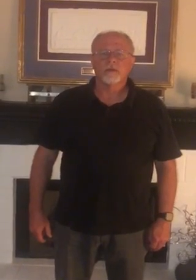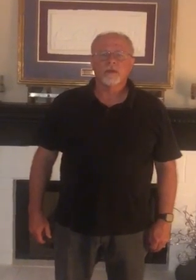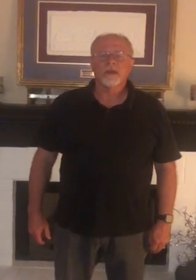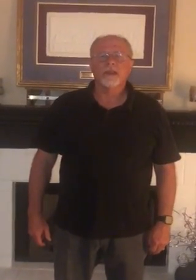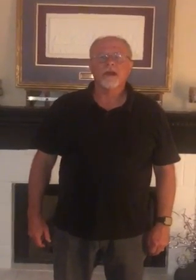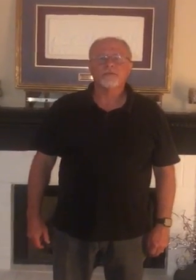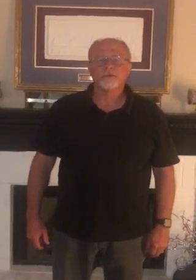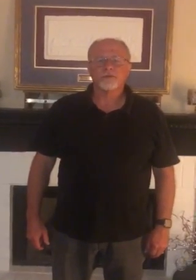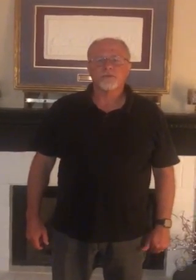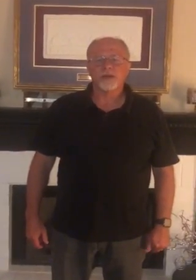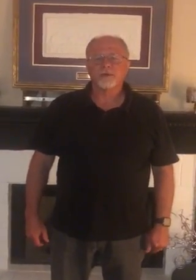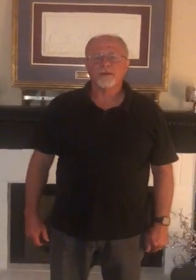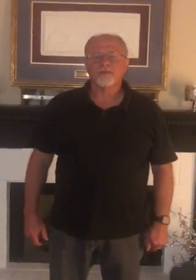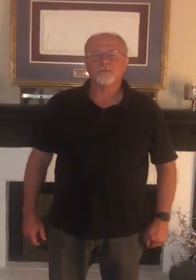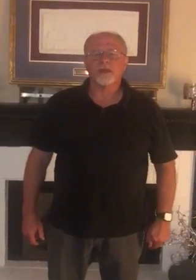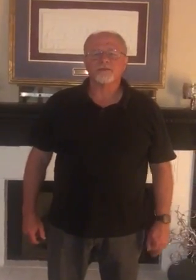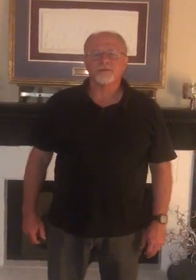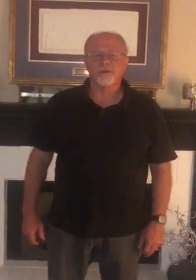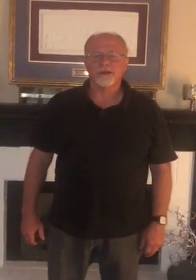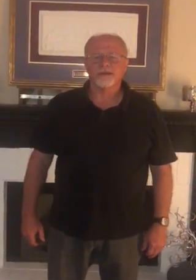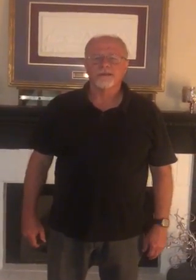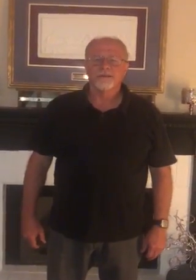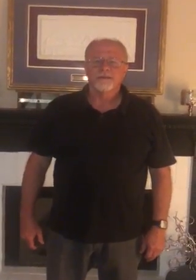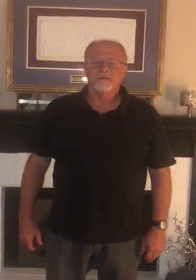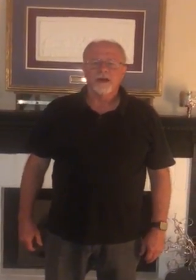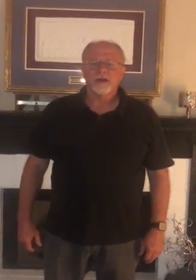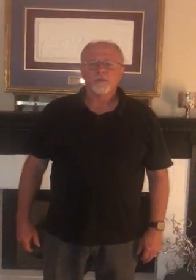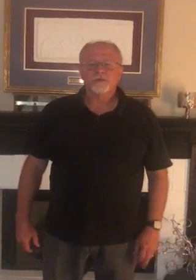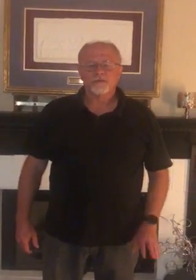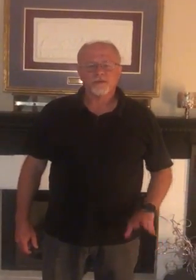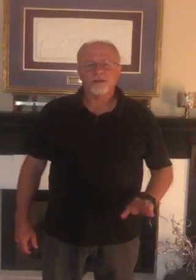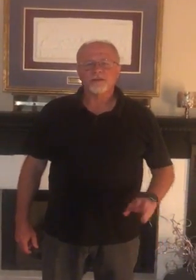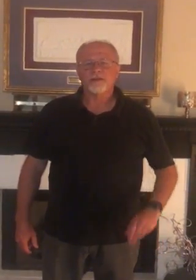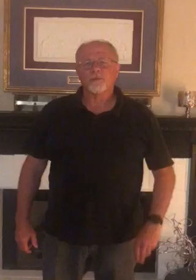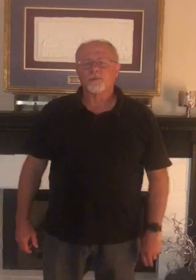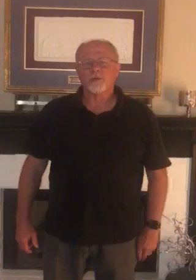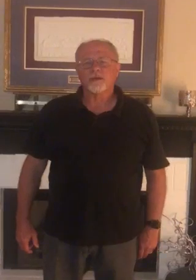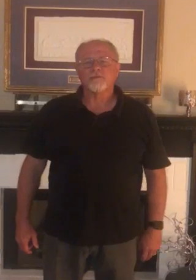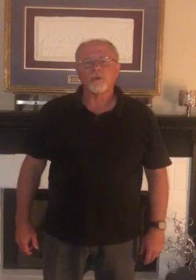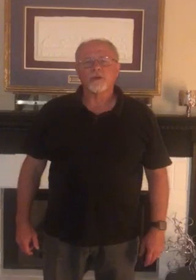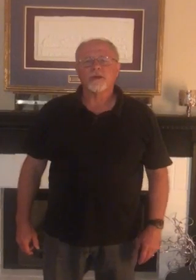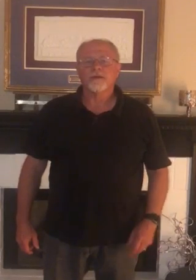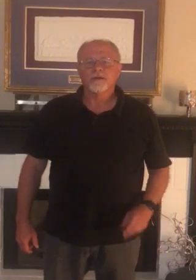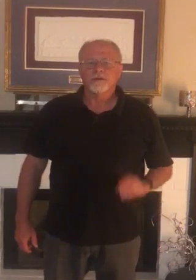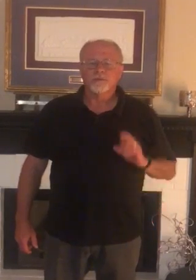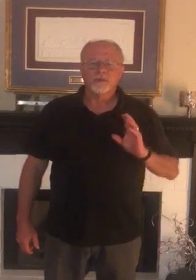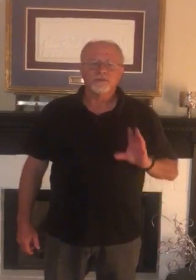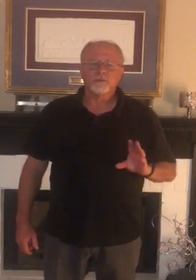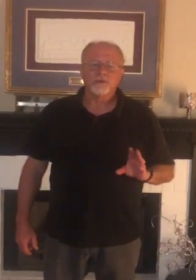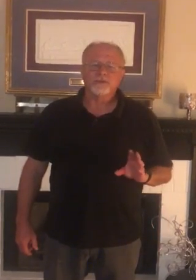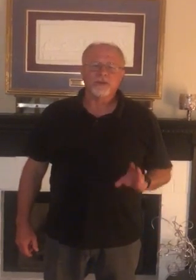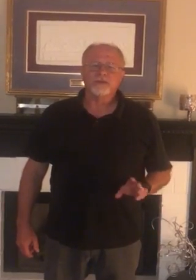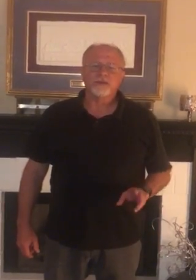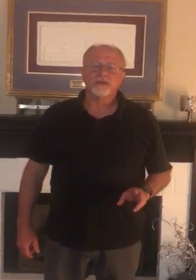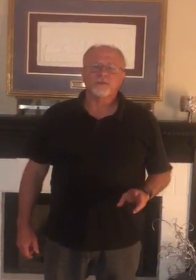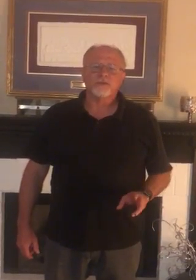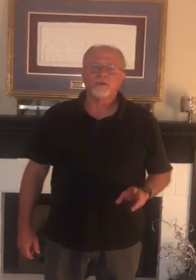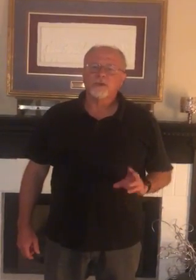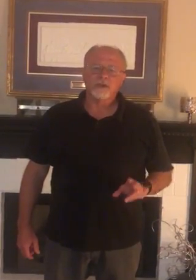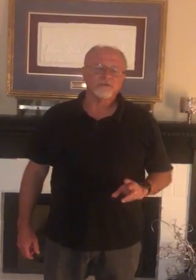Hey, Life.Church family. This is Pastor Greg. Donna, we're just telling you that we're praying for you. We just wanted to stay in touch with you and let